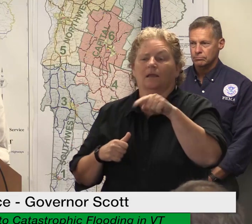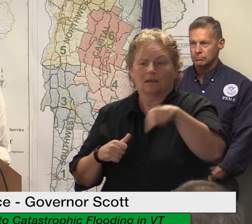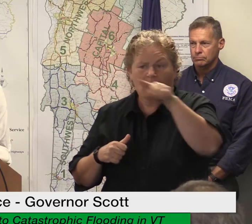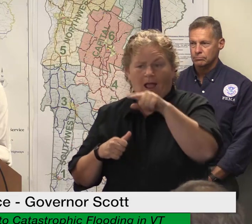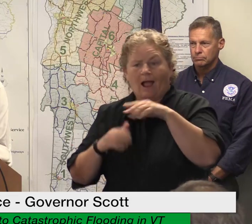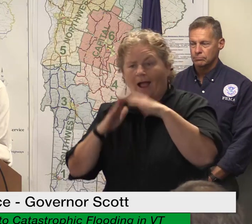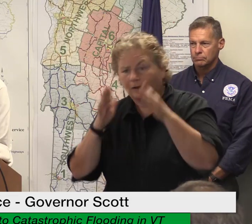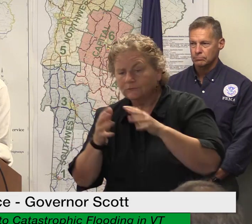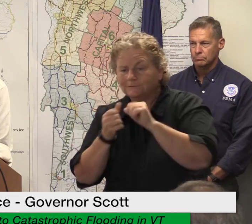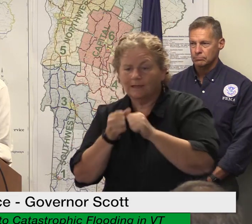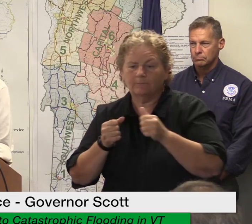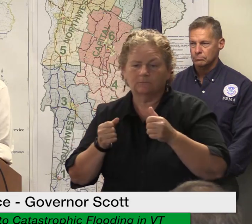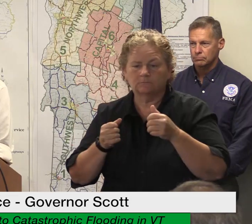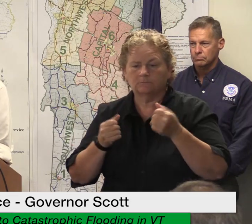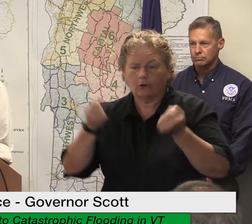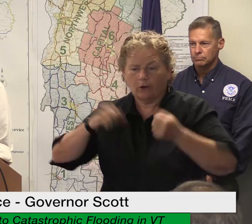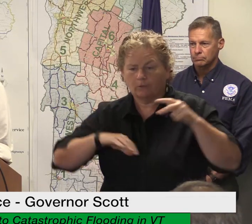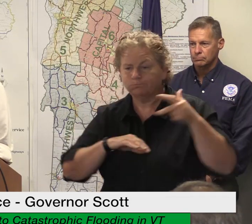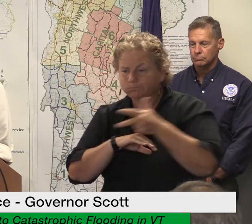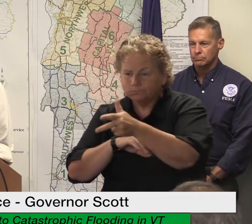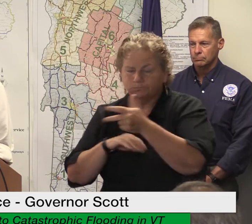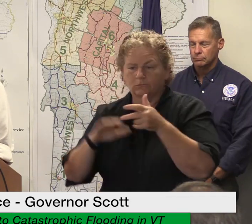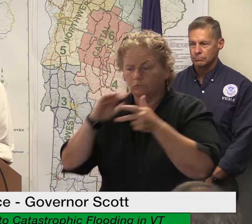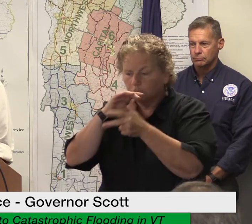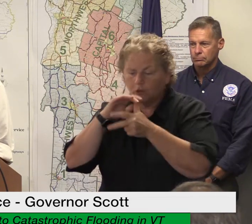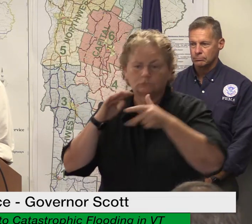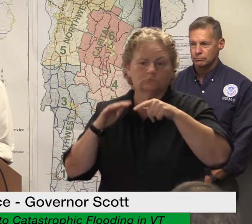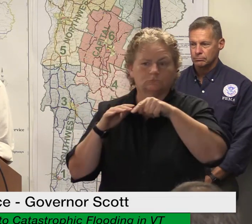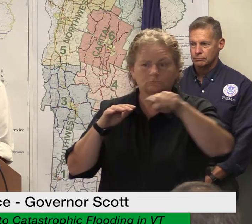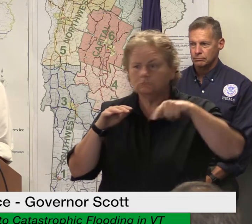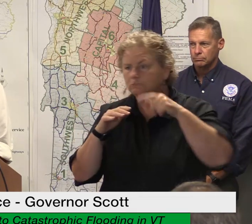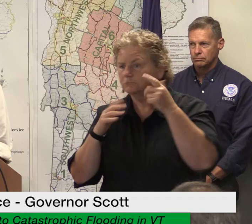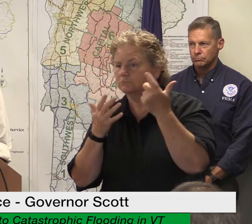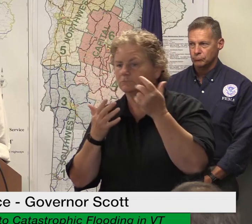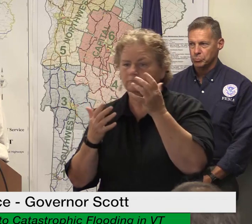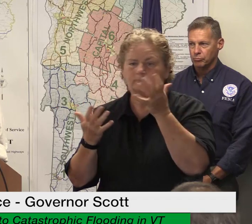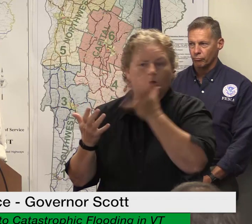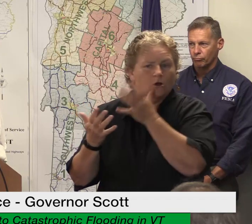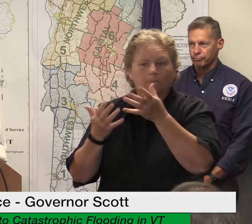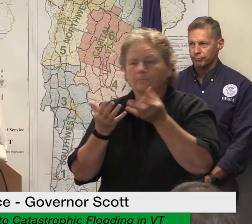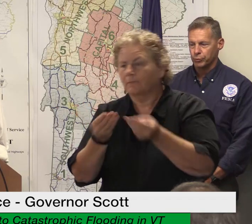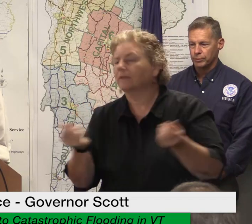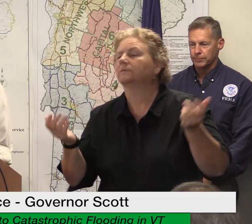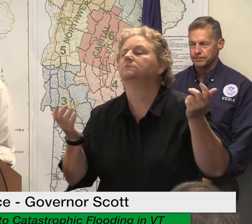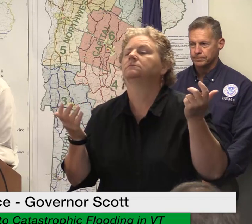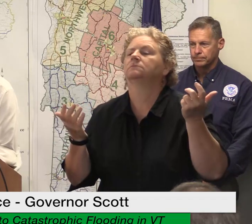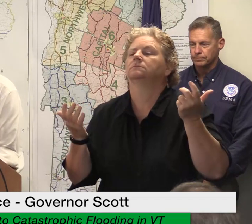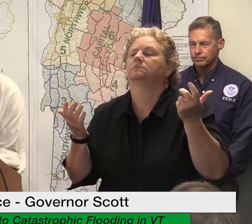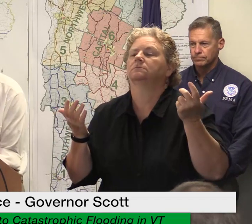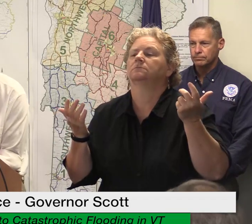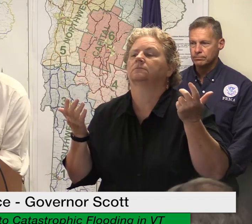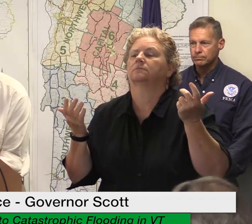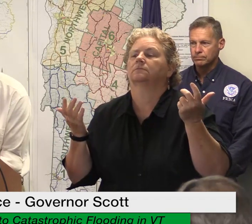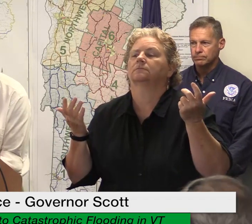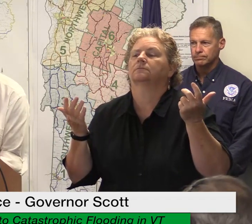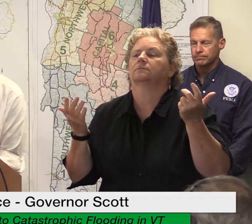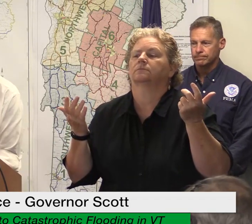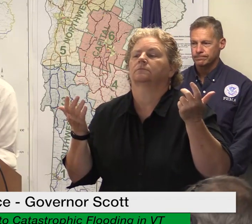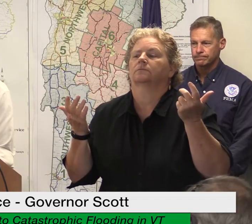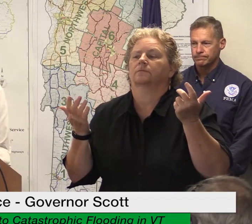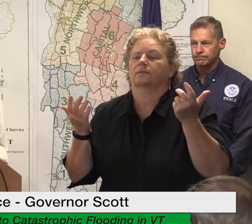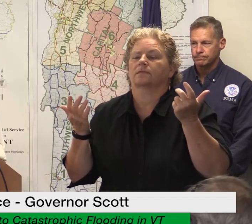only able to get loans from the SBA for many this isn't enough and for some